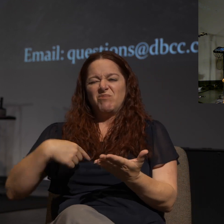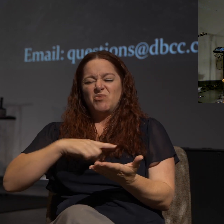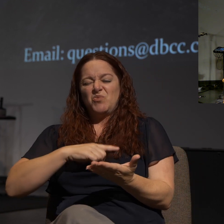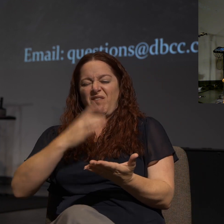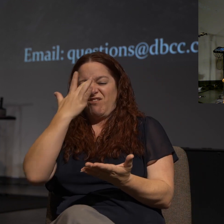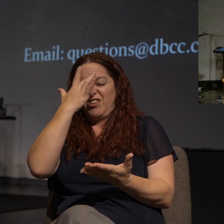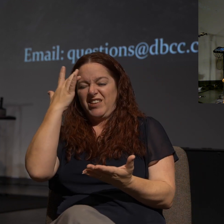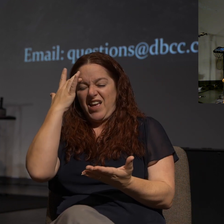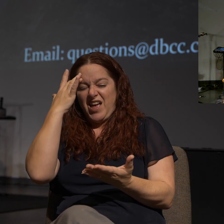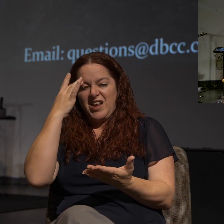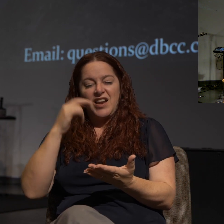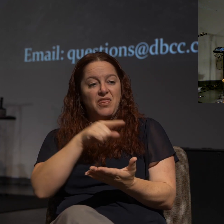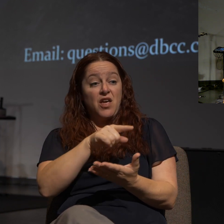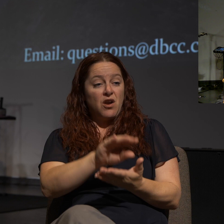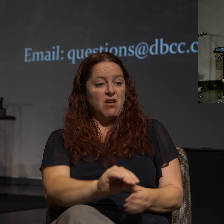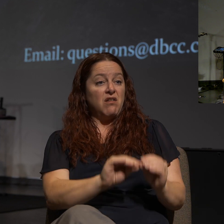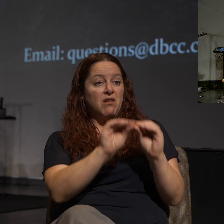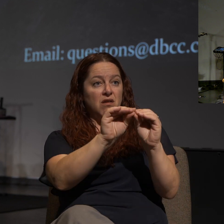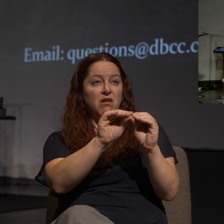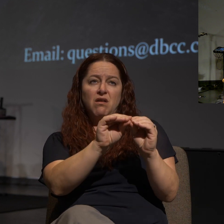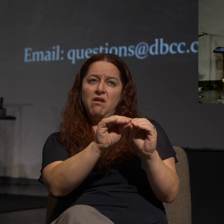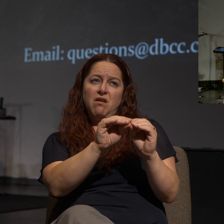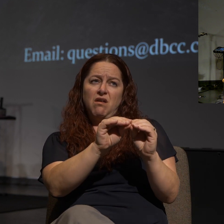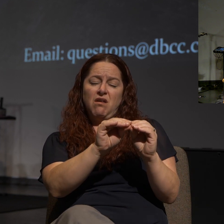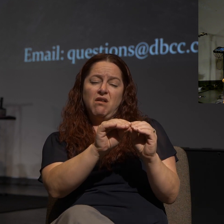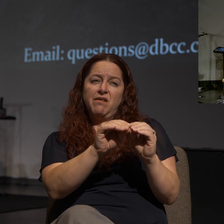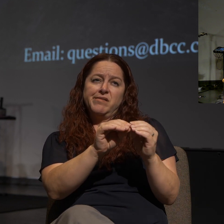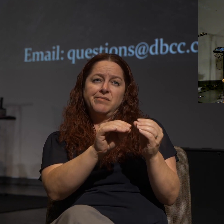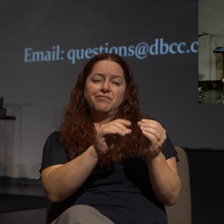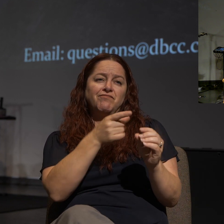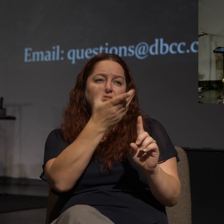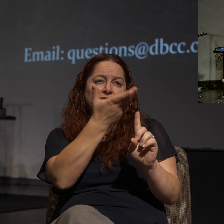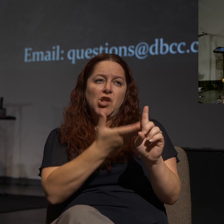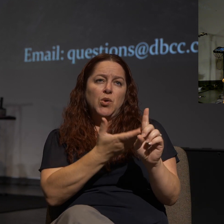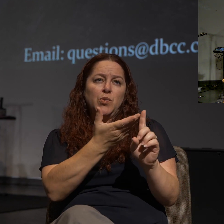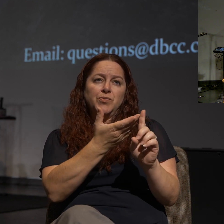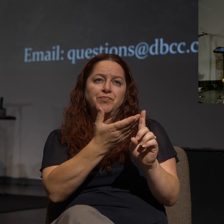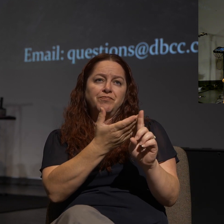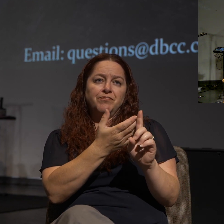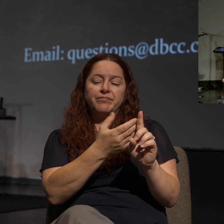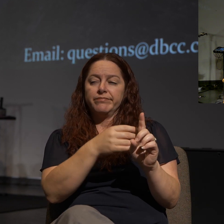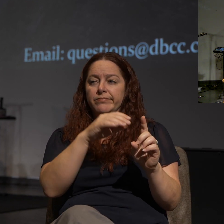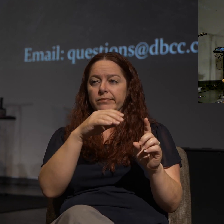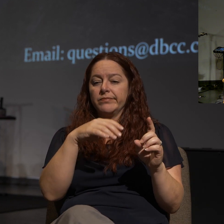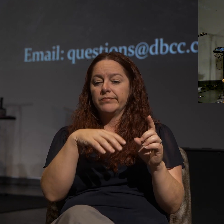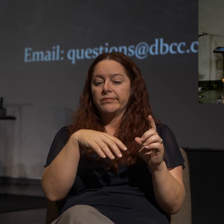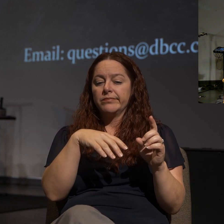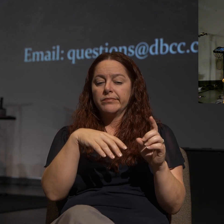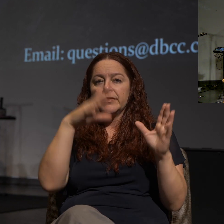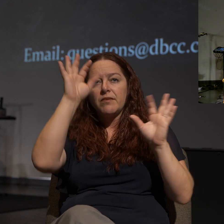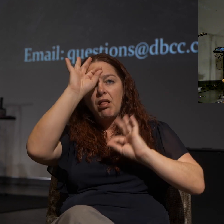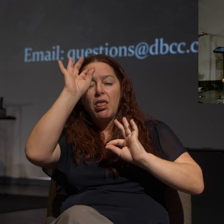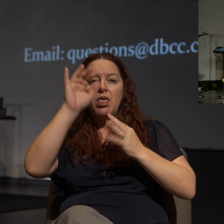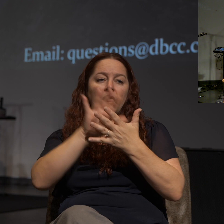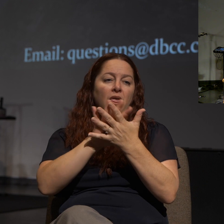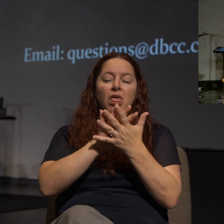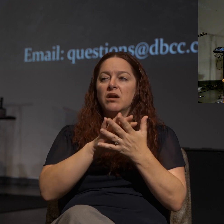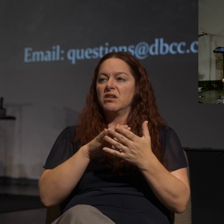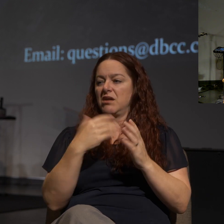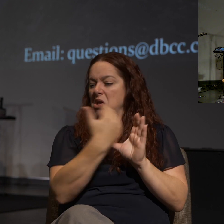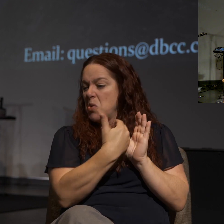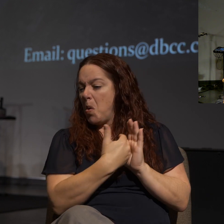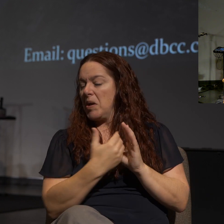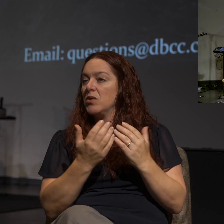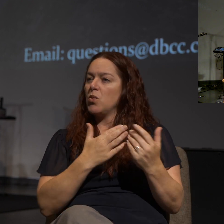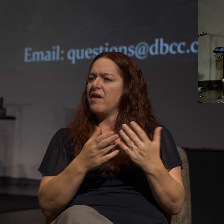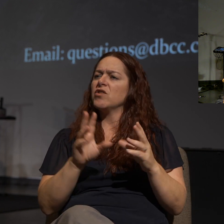immediately put them on a shelf of they are undesirable or they're just ignorant or they're annoying. And instead, let's